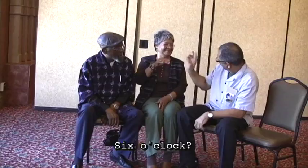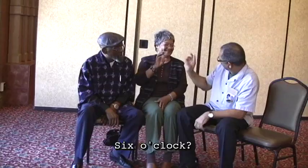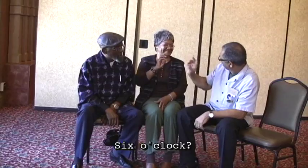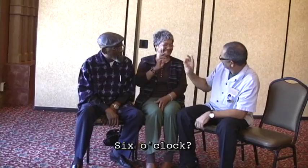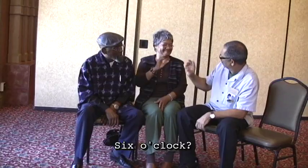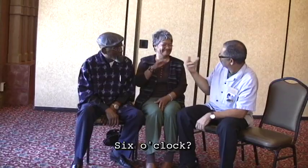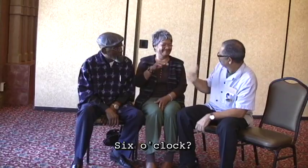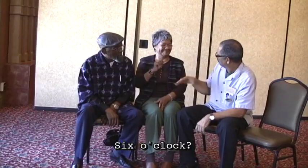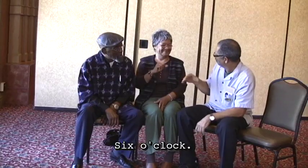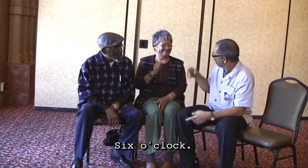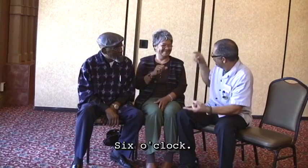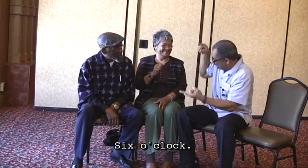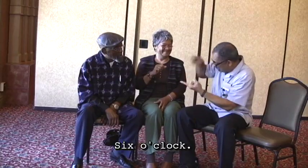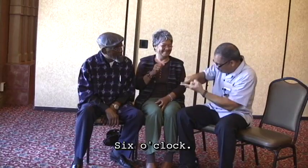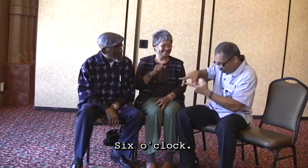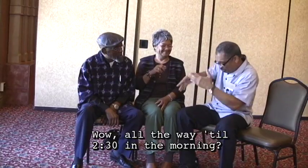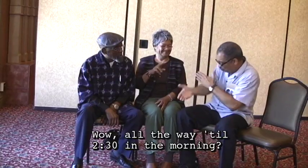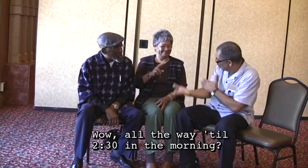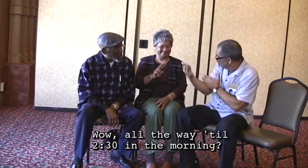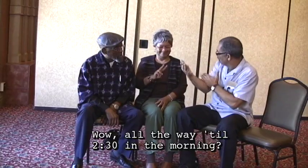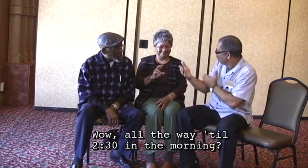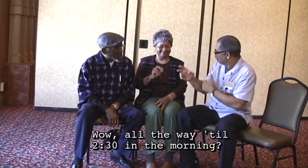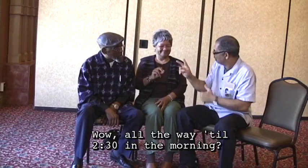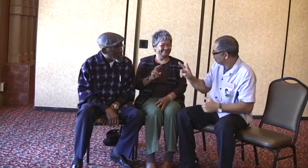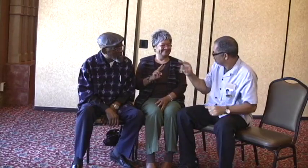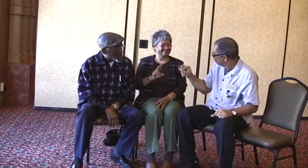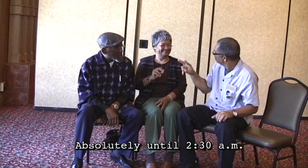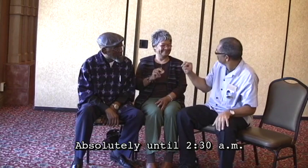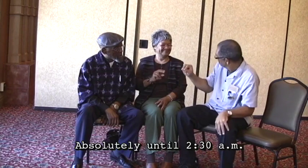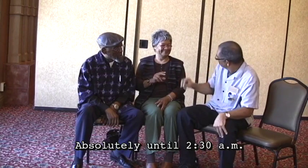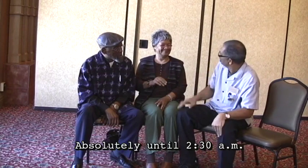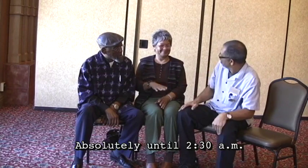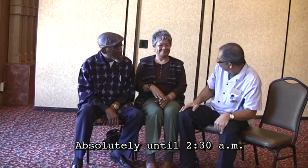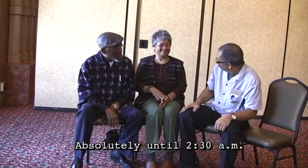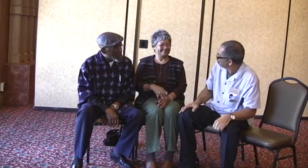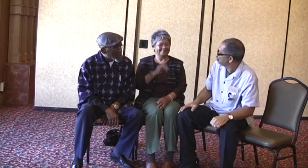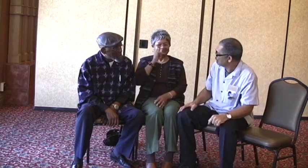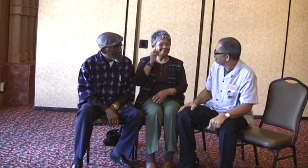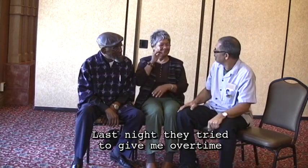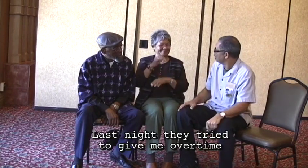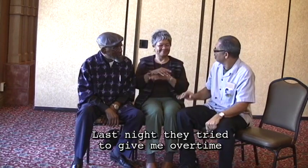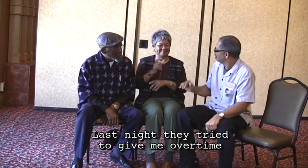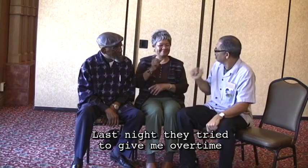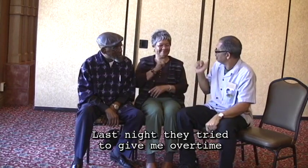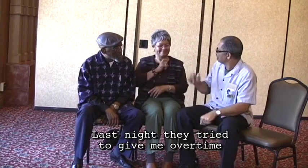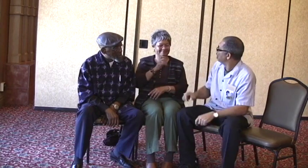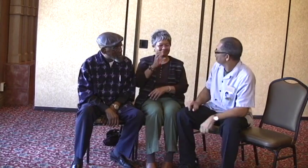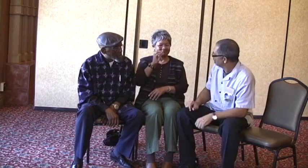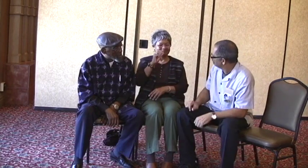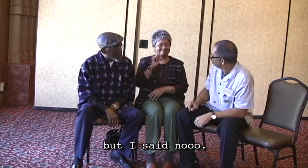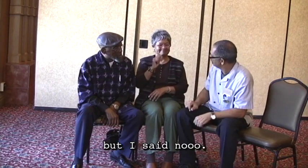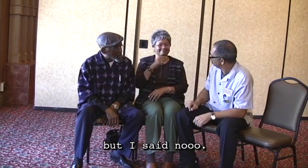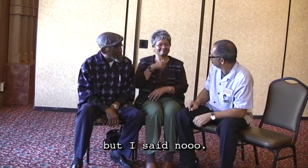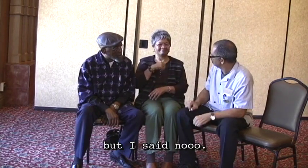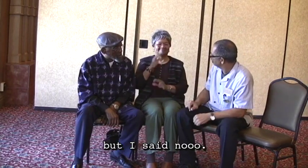Was that six o'clock? Six o'clock. Wow, all the way to 2.30 in the morning? Absolutely, till 2.30 a.m. Last night they tried to give me overtime